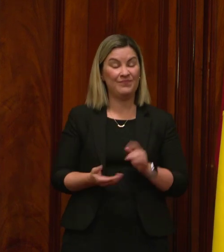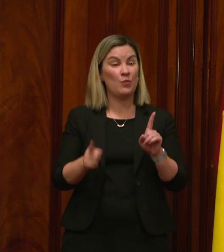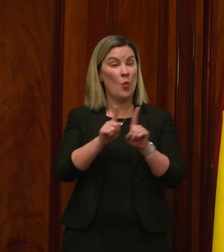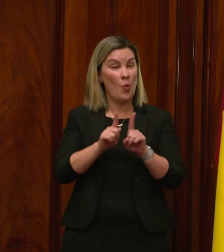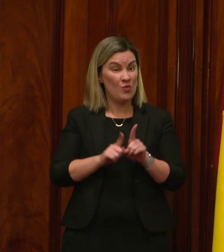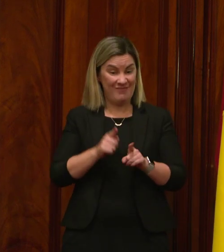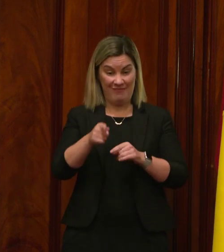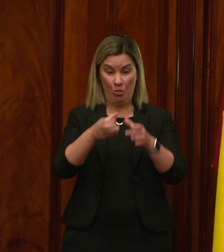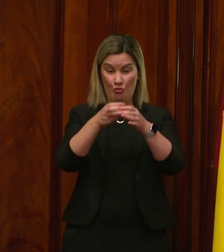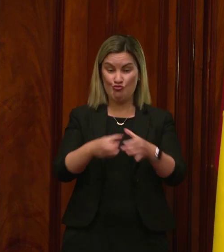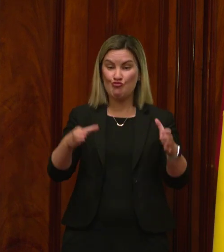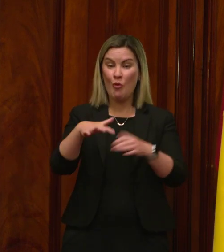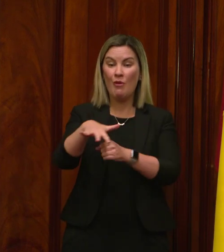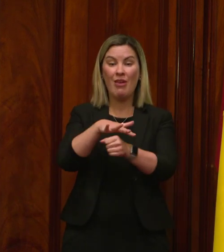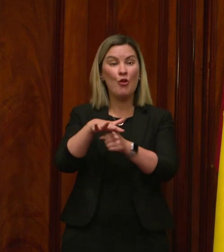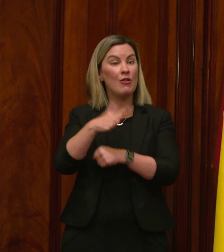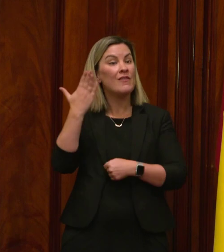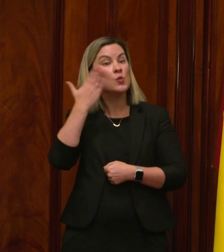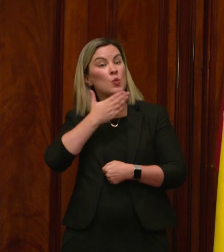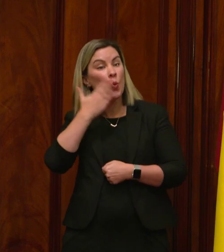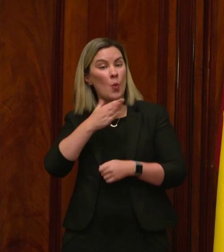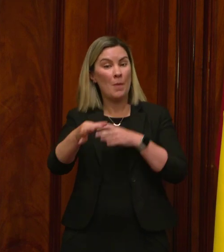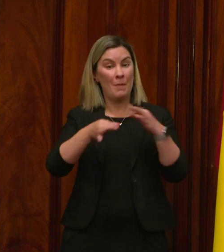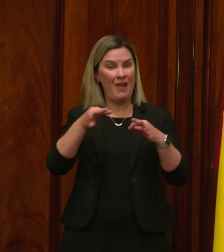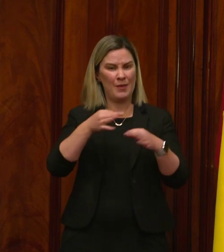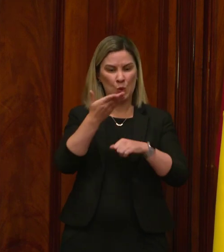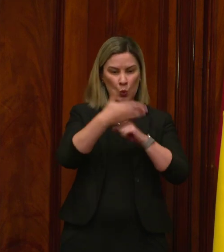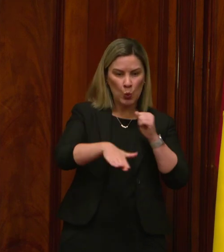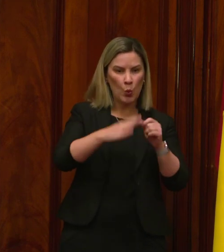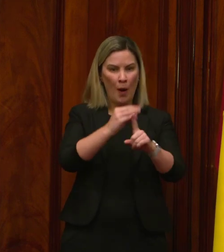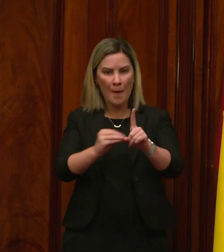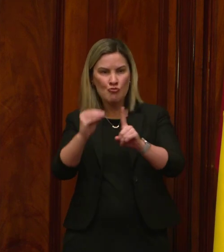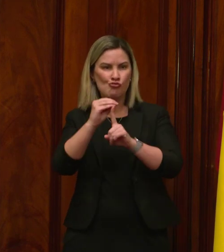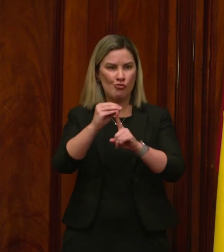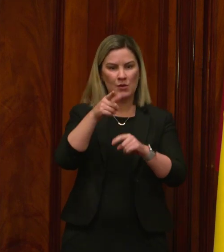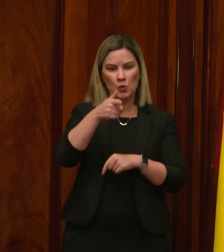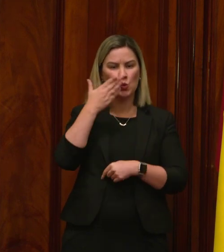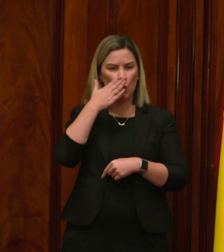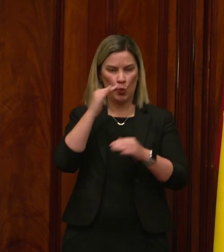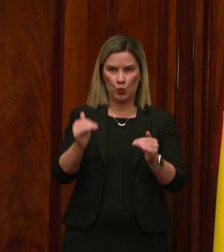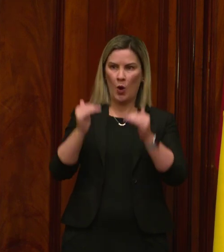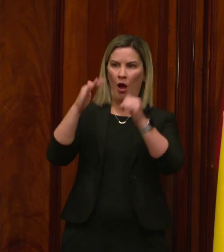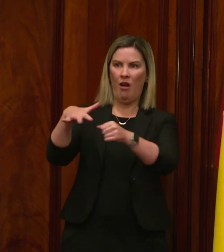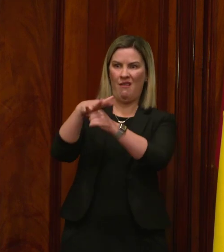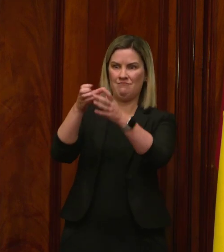area schools plan will bring new and upgraded schools to high-growth areas.